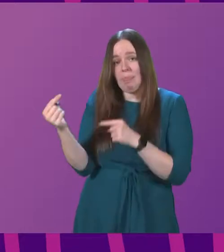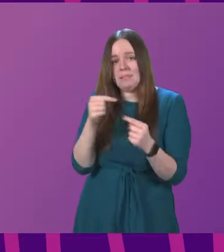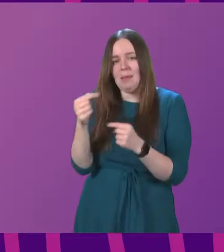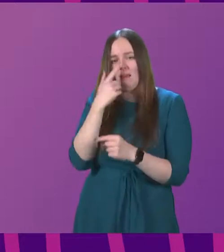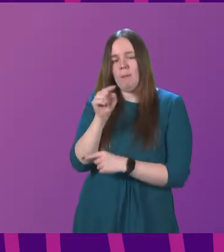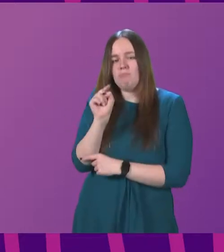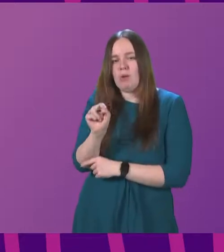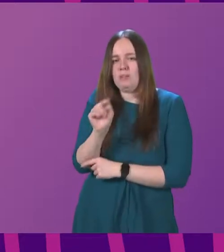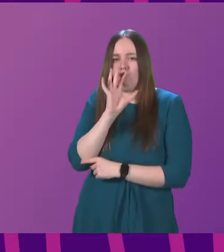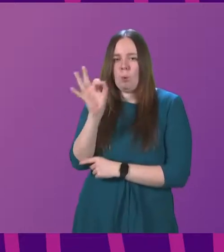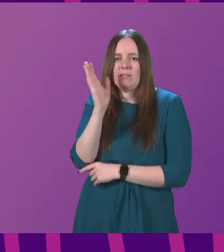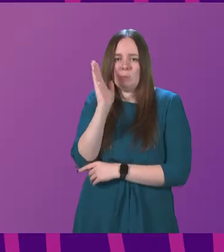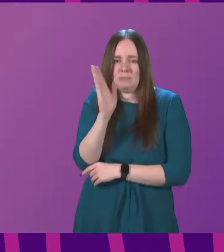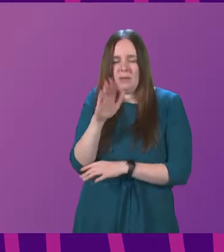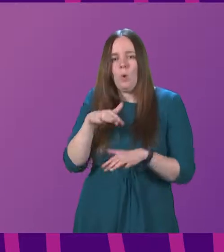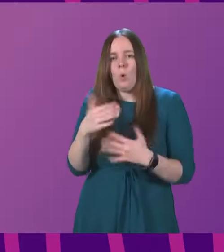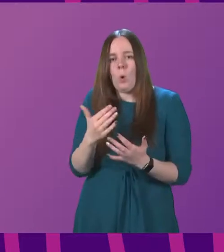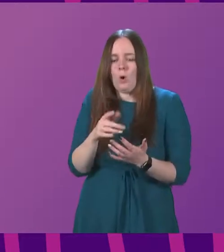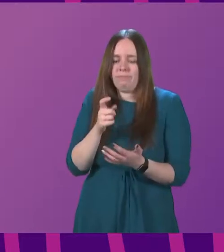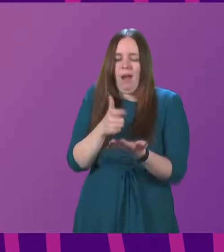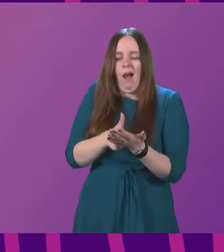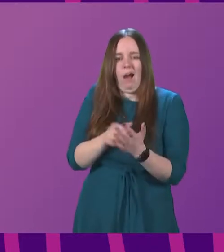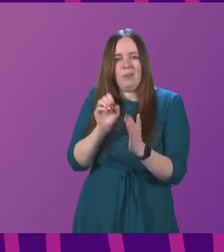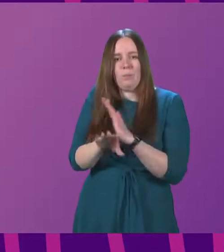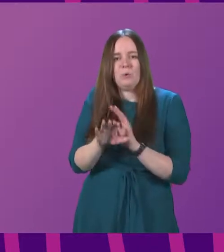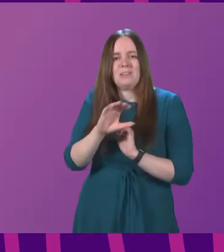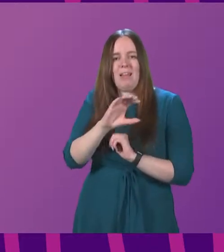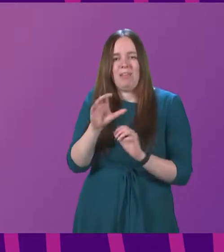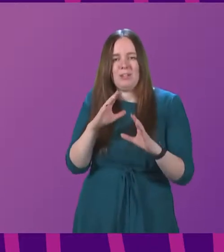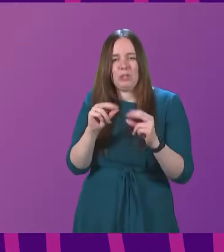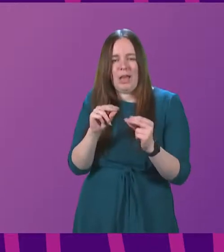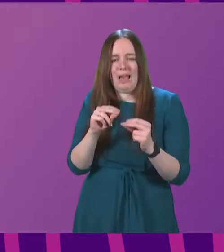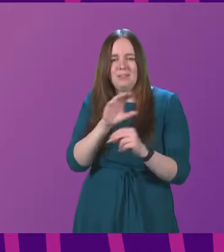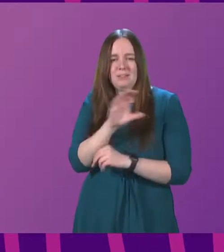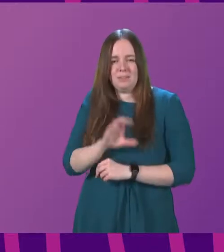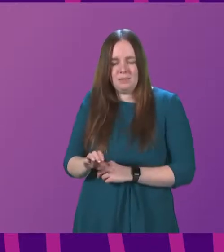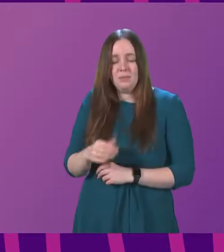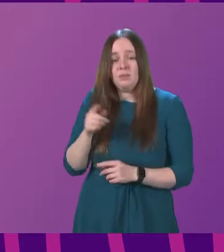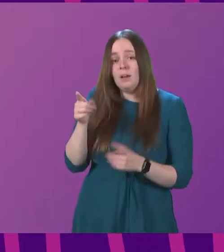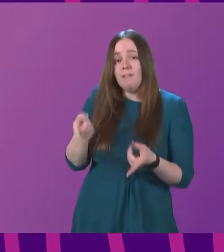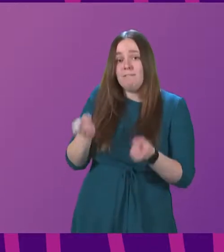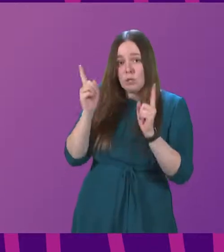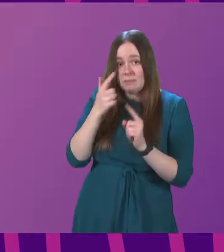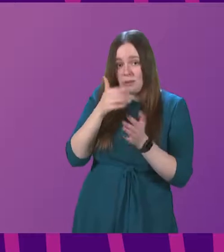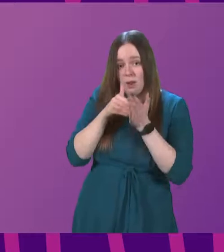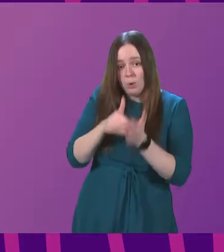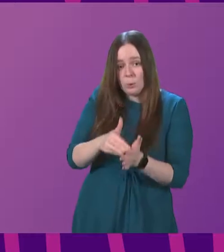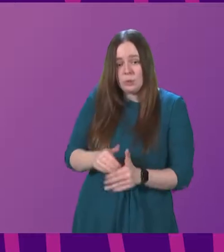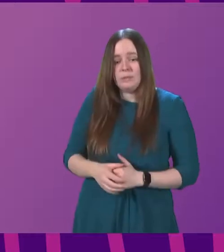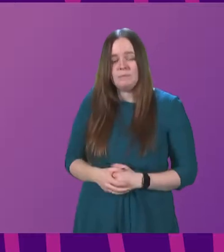request to speak buttons or enter R in the chat function. And I call on the First Minister to speak to and move the motion.